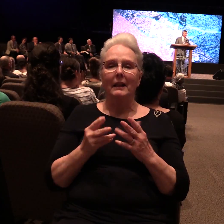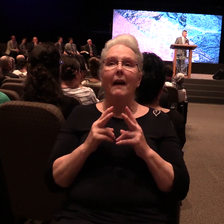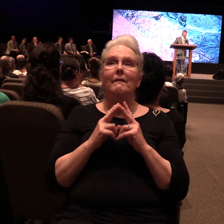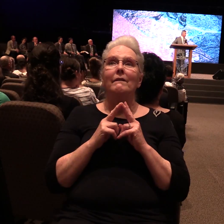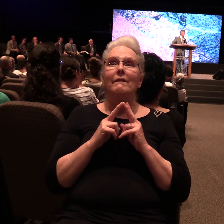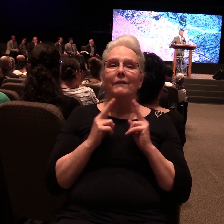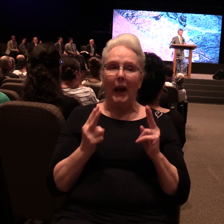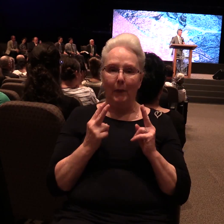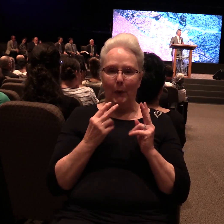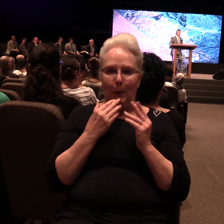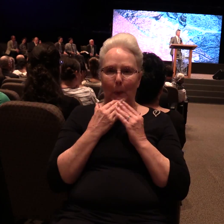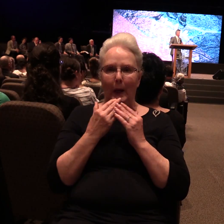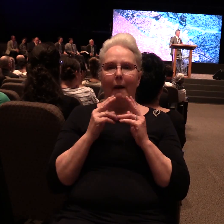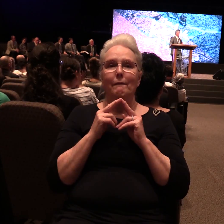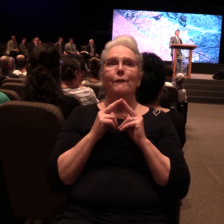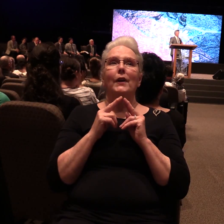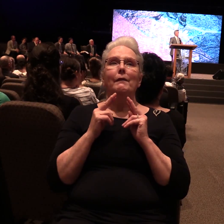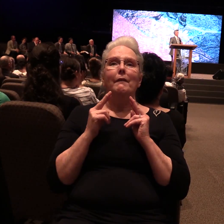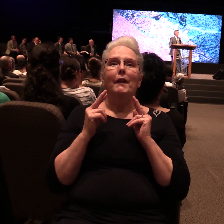Like exceedingly good.